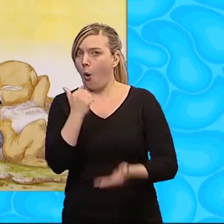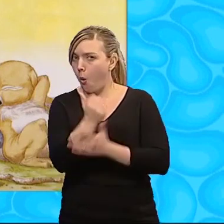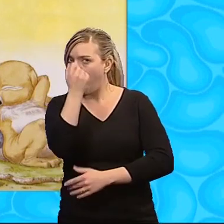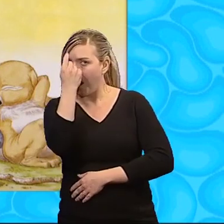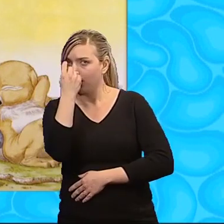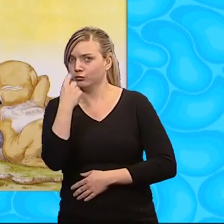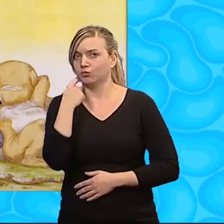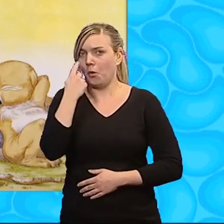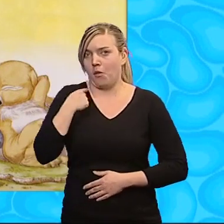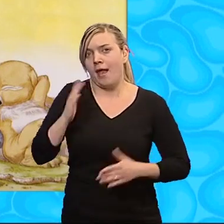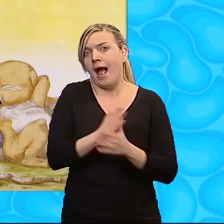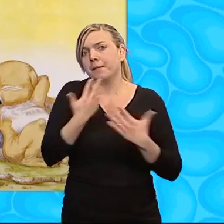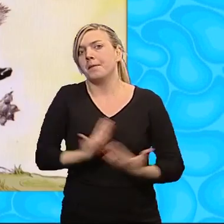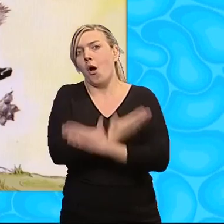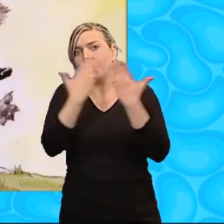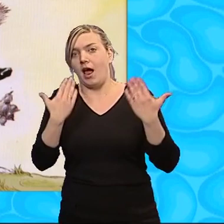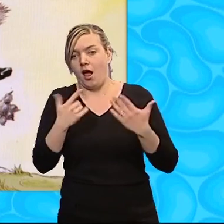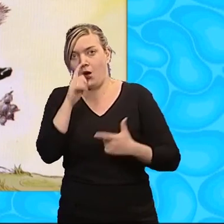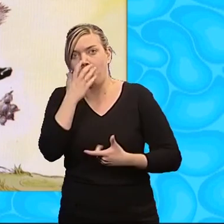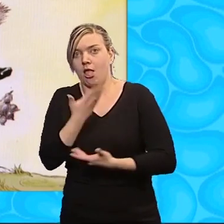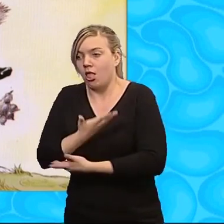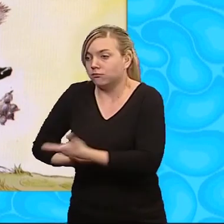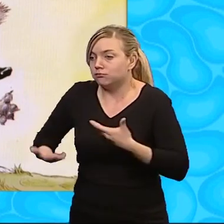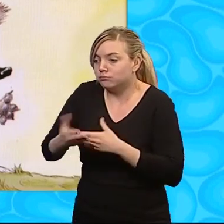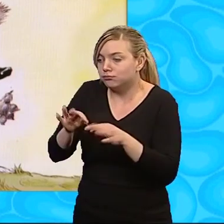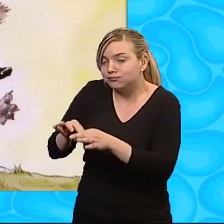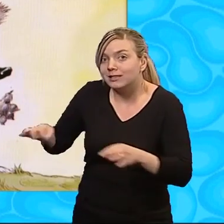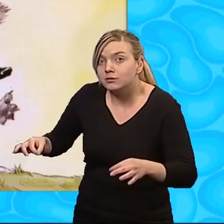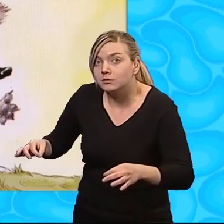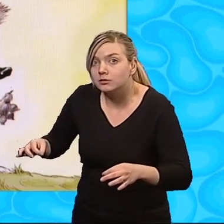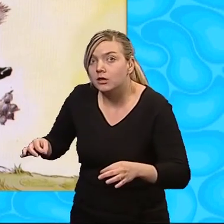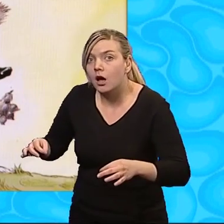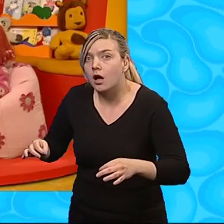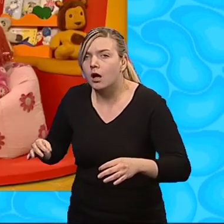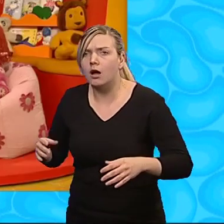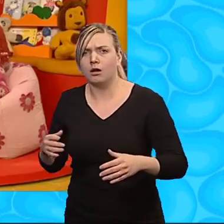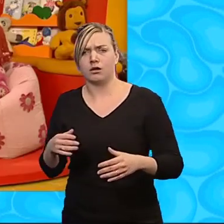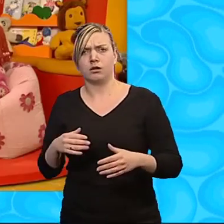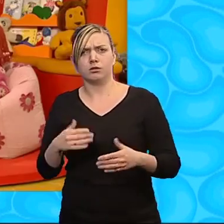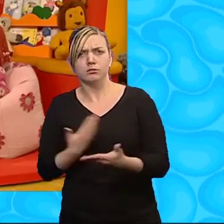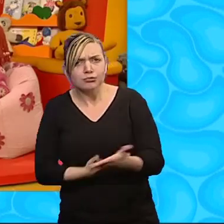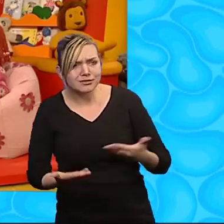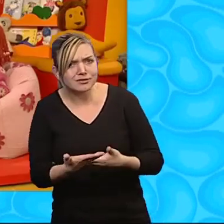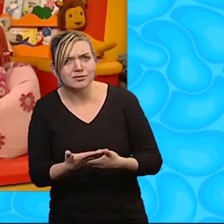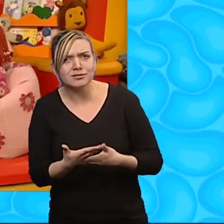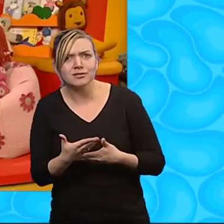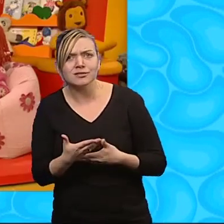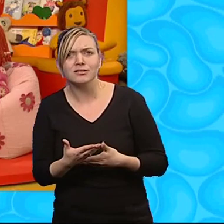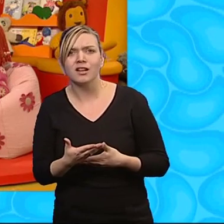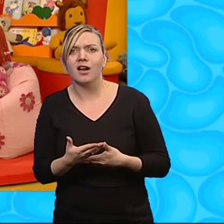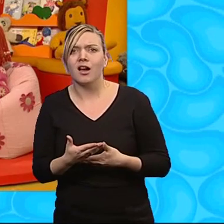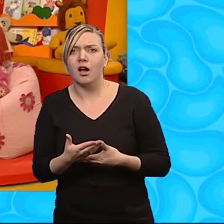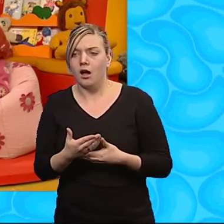will wish each other happy birthday. We will give each other presents, said Hedgehog. Oh. Presents, yawned Rabbit.